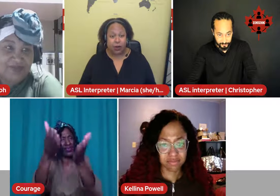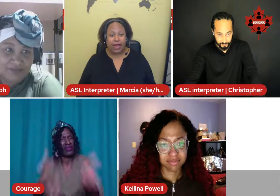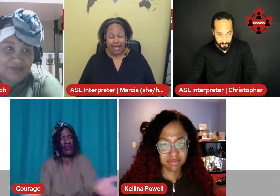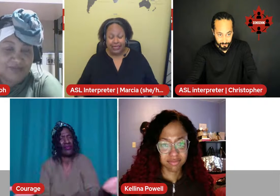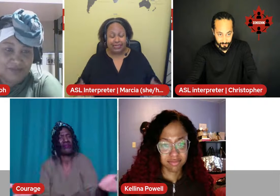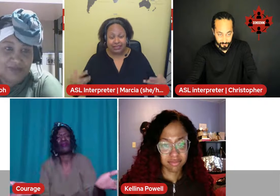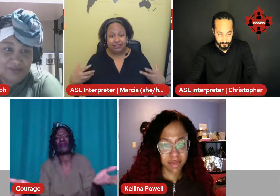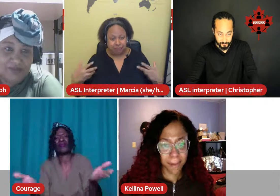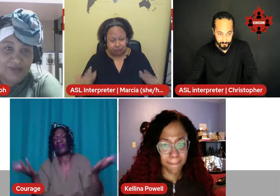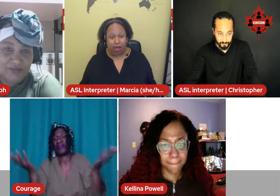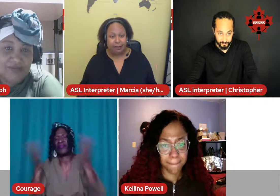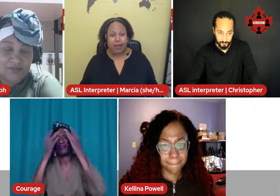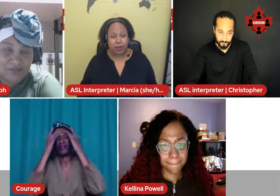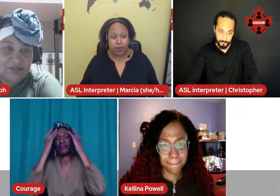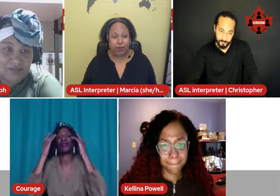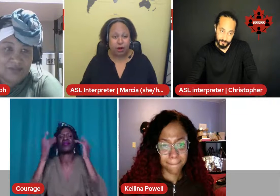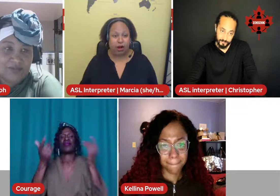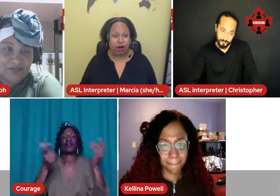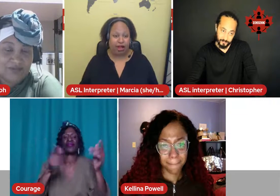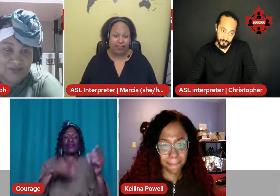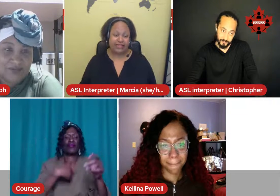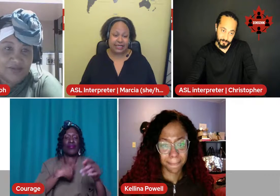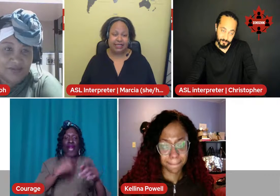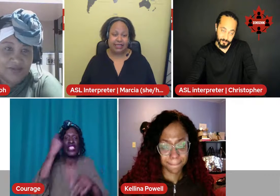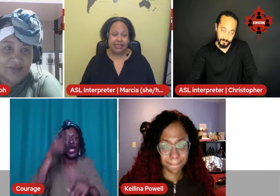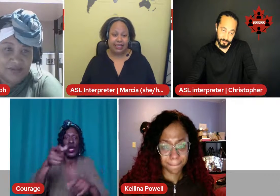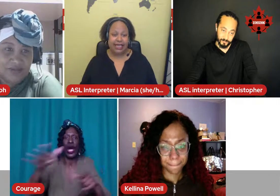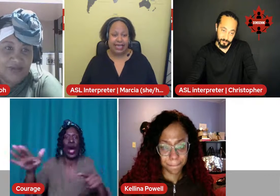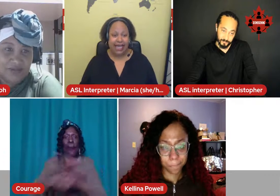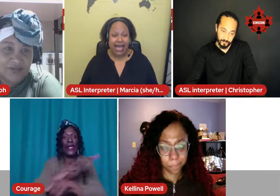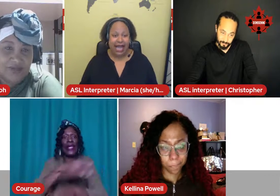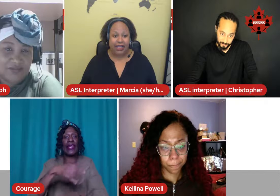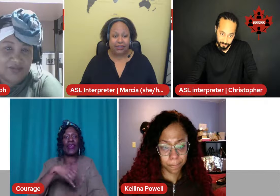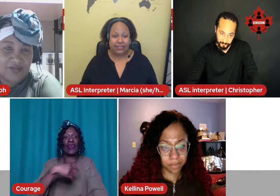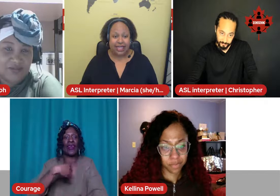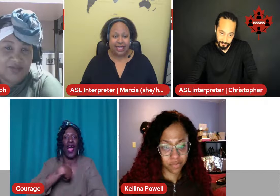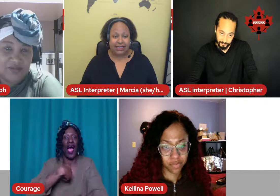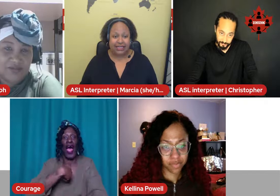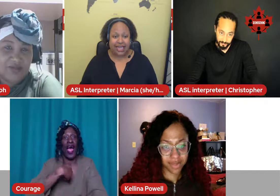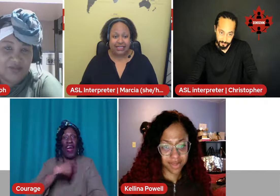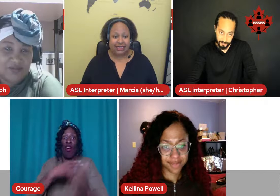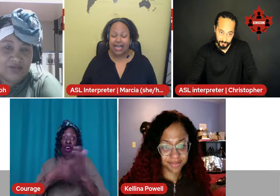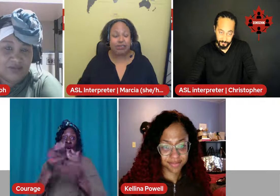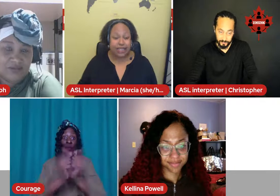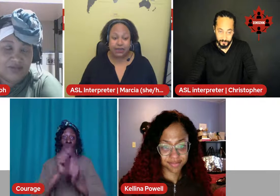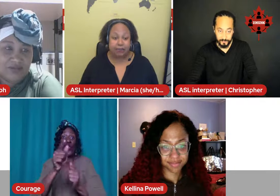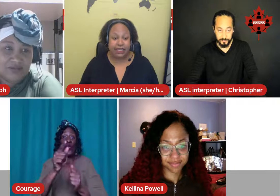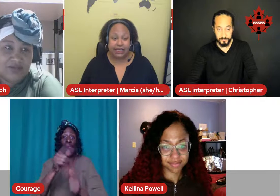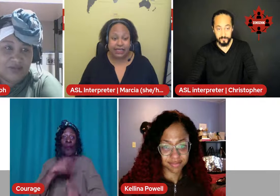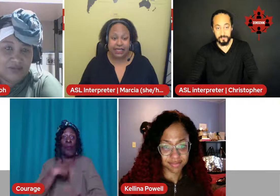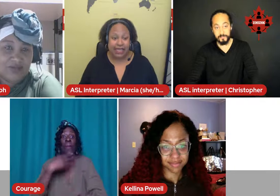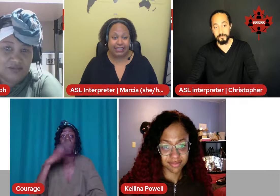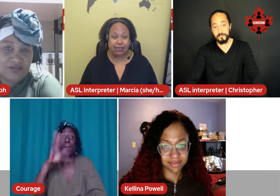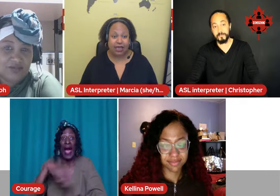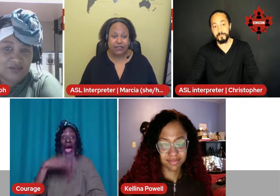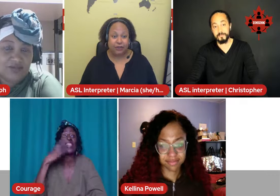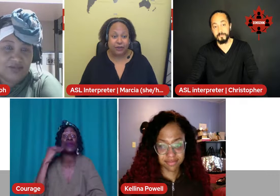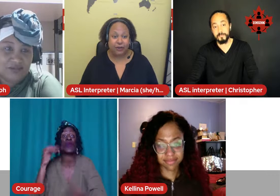and talk about who you are authentically. I understand that, I understand you completely. To be honest with you,